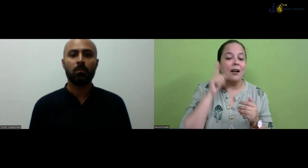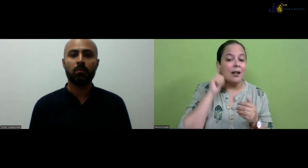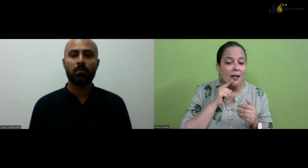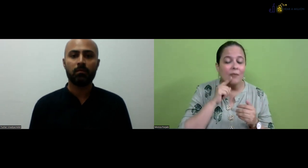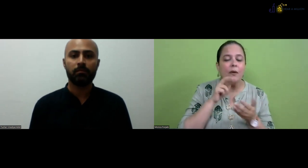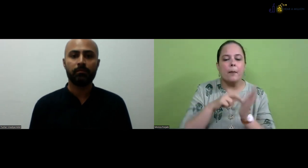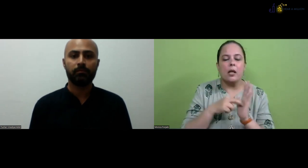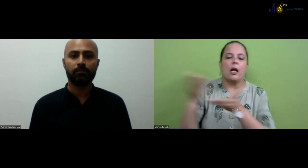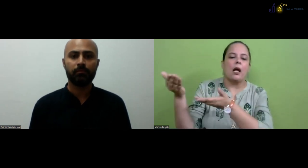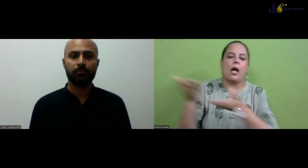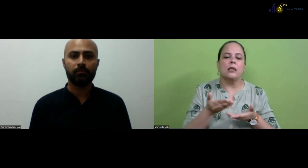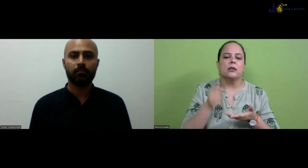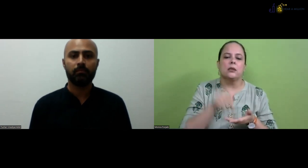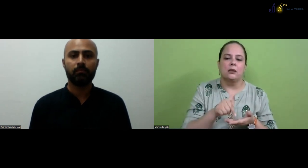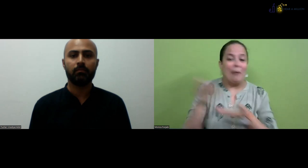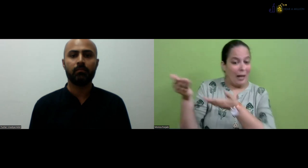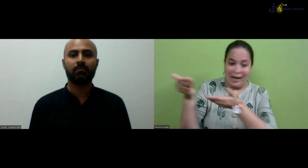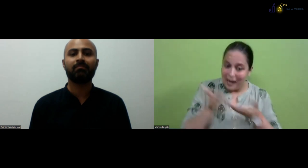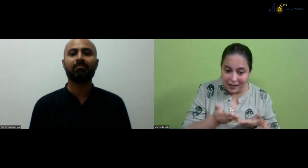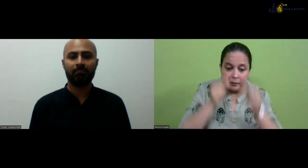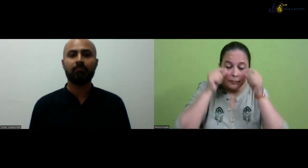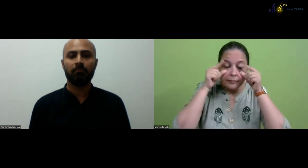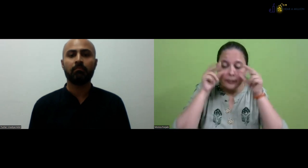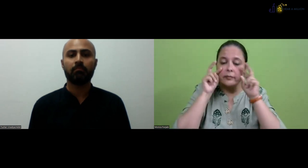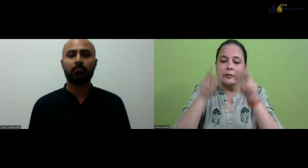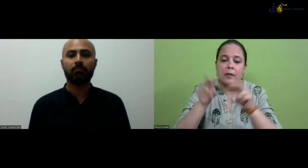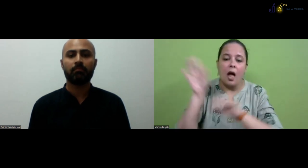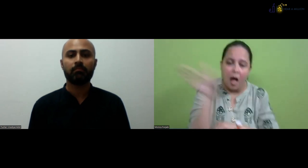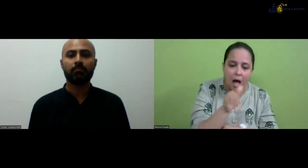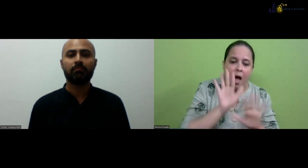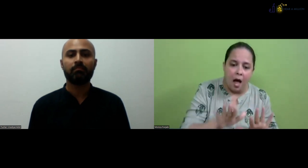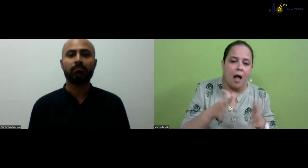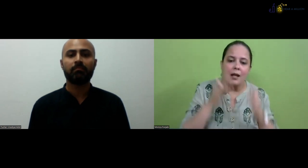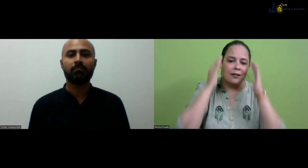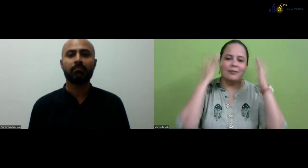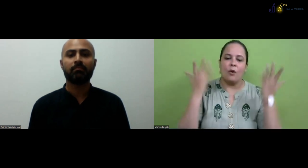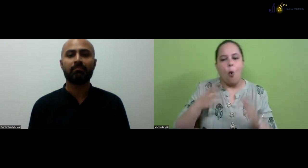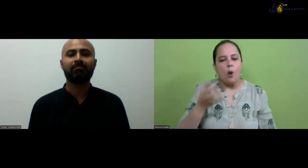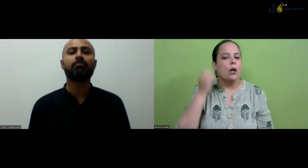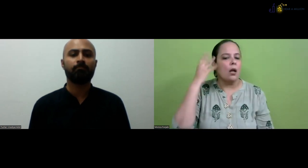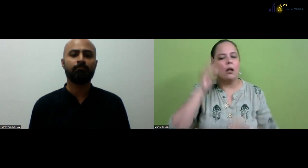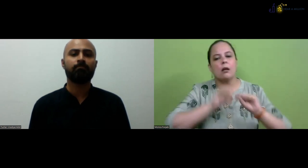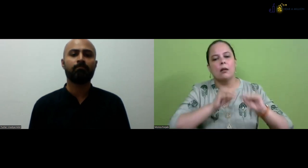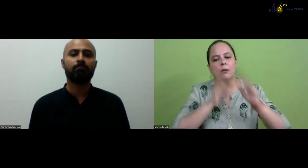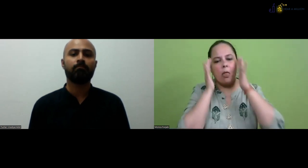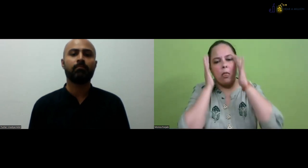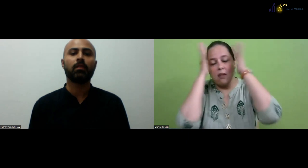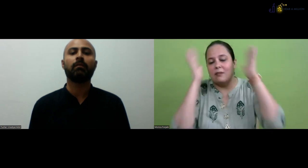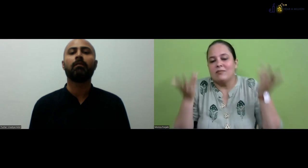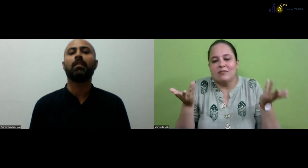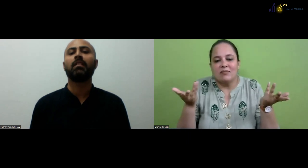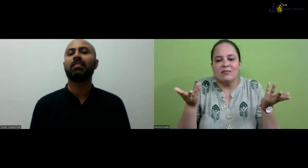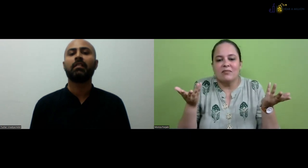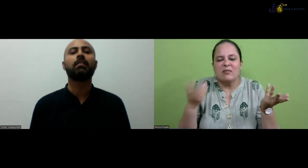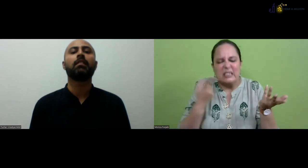So they are always saying that we don't have deaf teachers. That means they, they can have a guest faculty, but then again, they will not